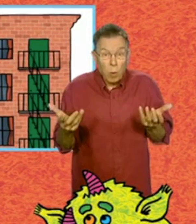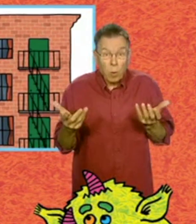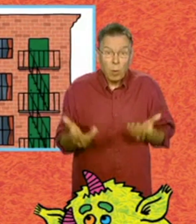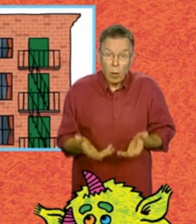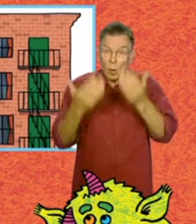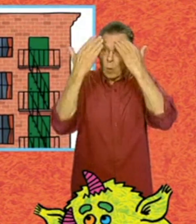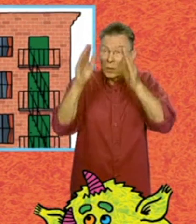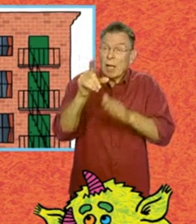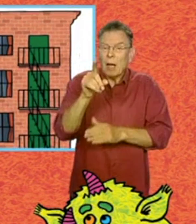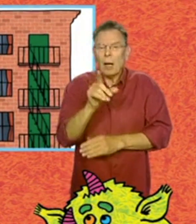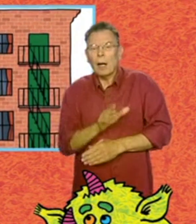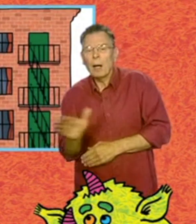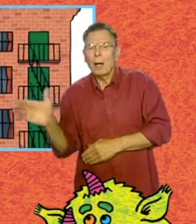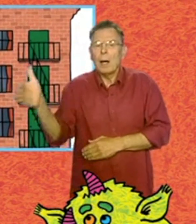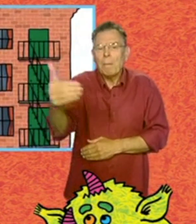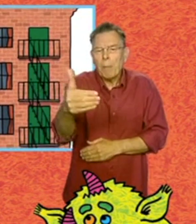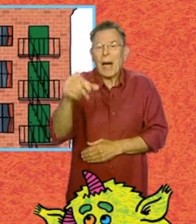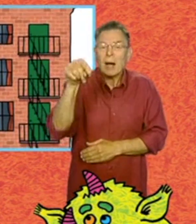or it goes round the back of the hotel,